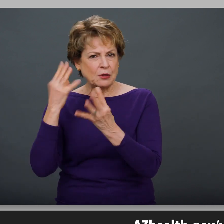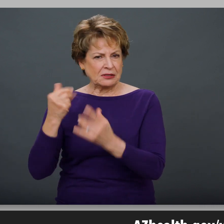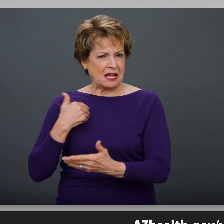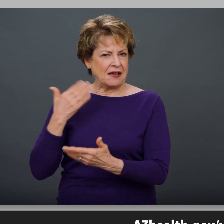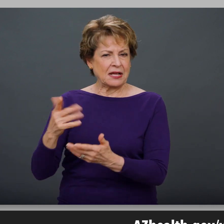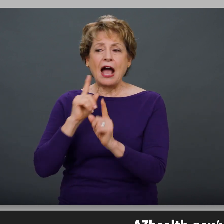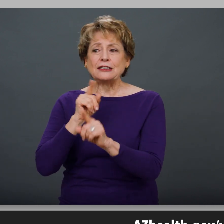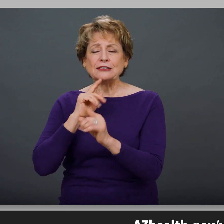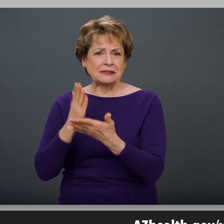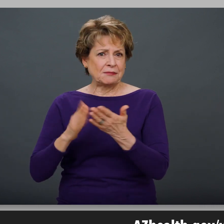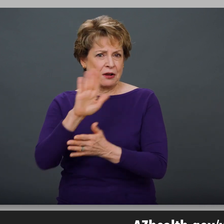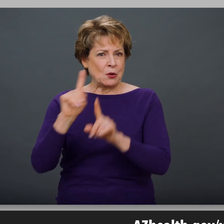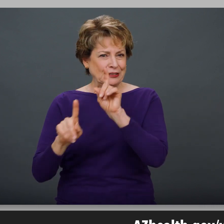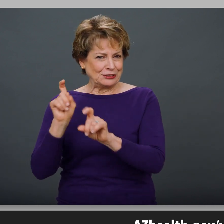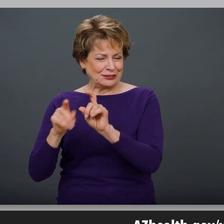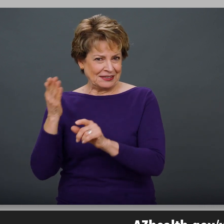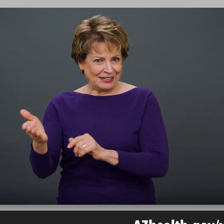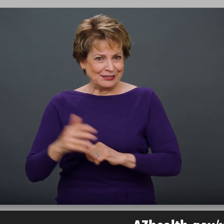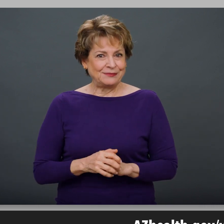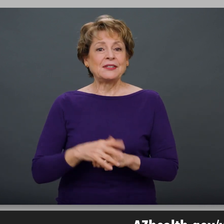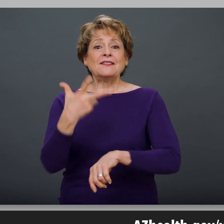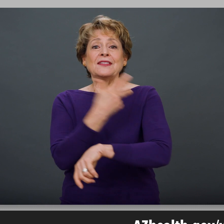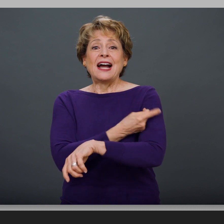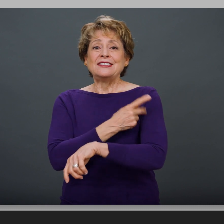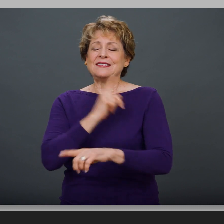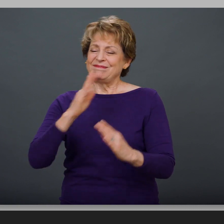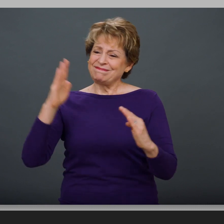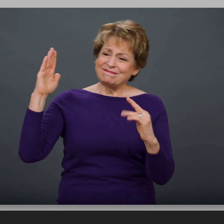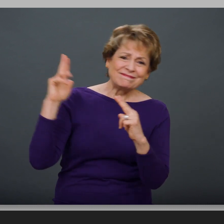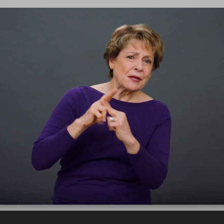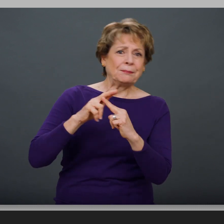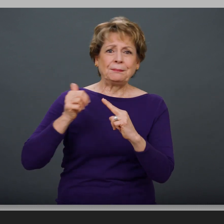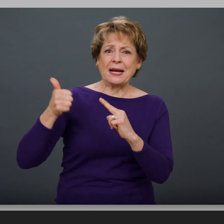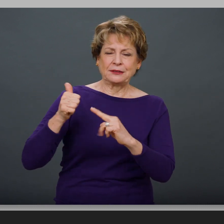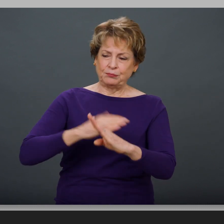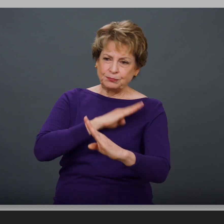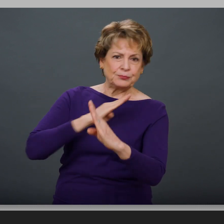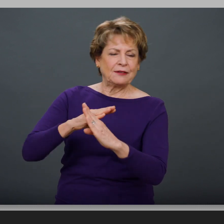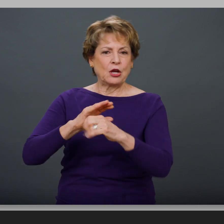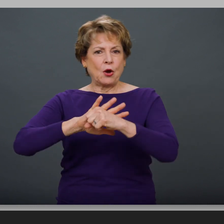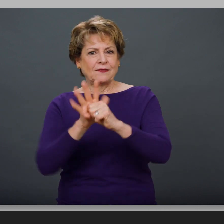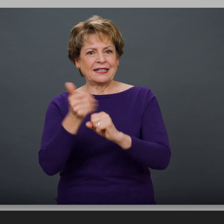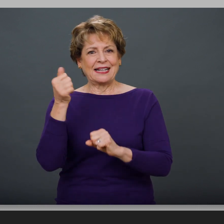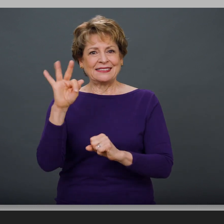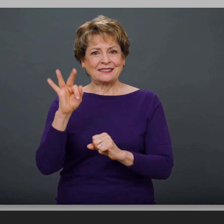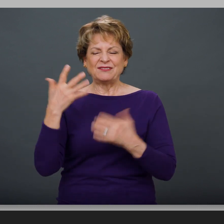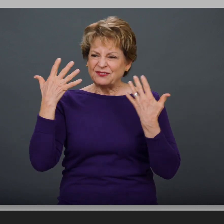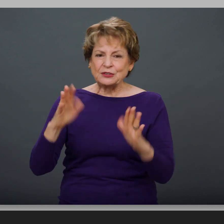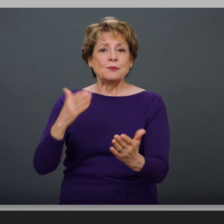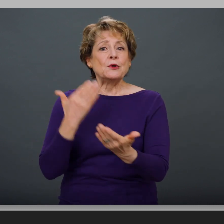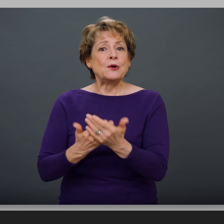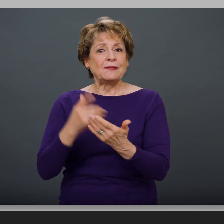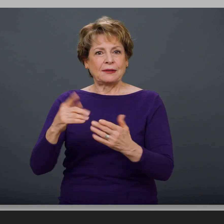.gov slash vaccines for kids for more information and find answers to additional questions you may have.